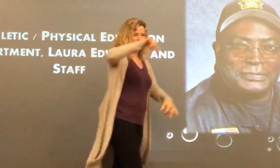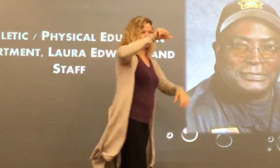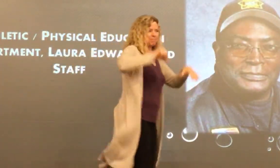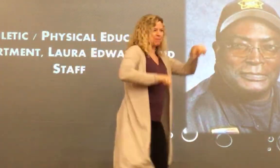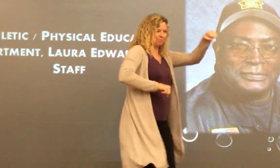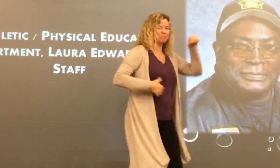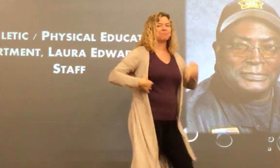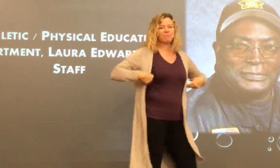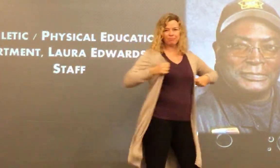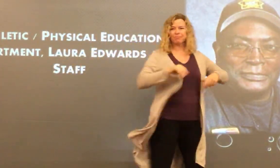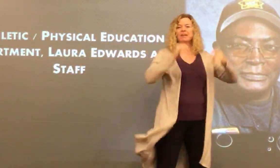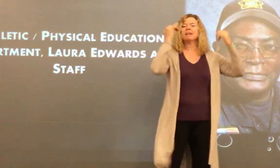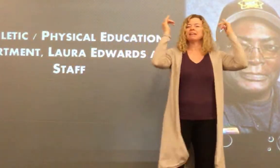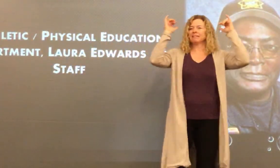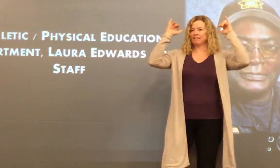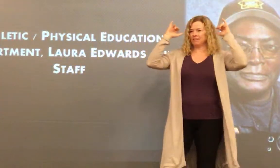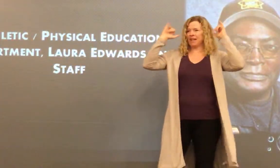honor of Don. Yeah.